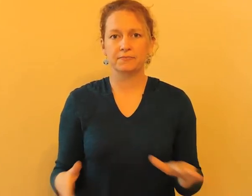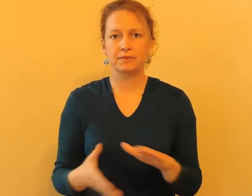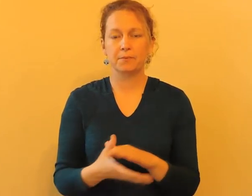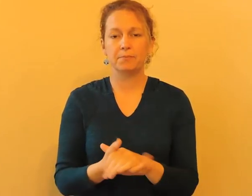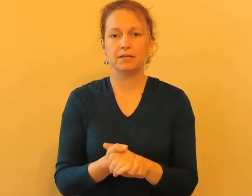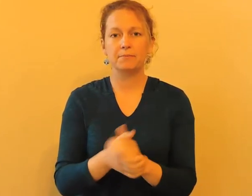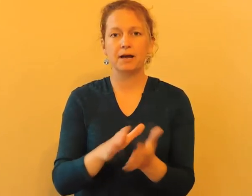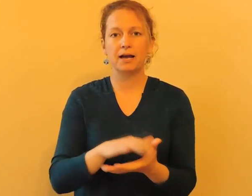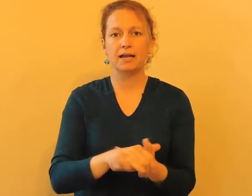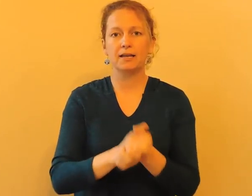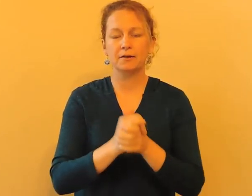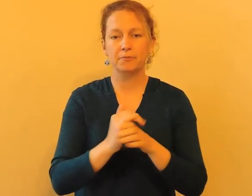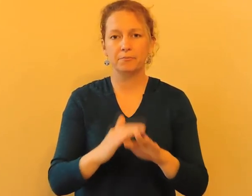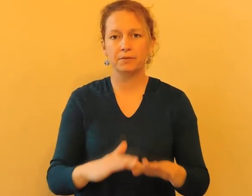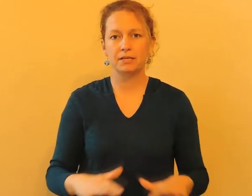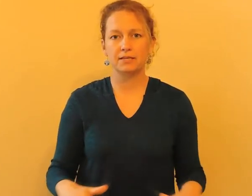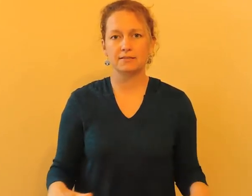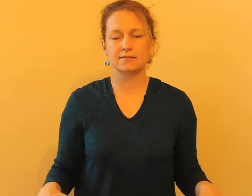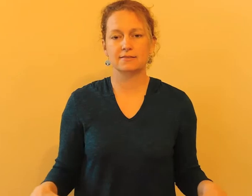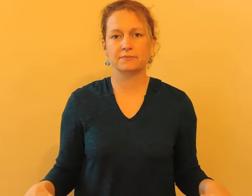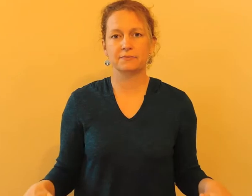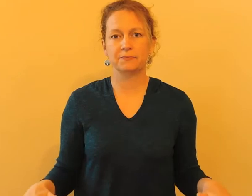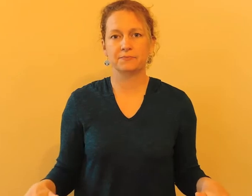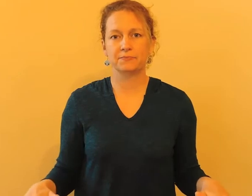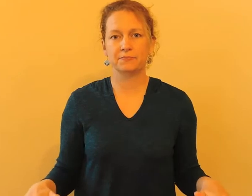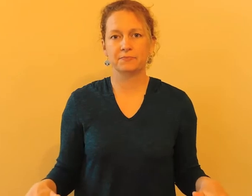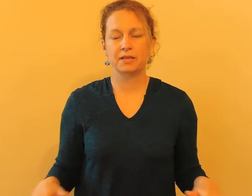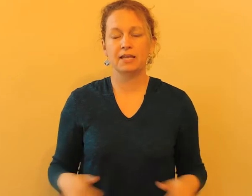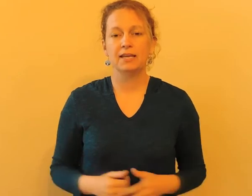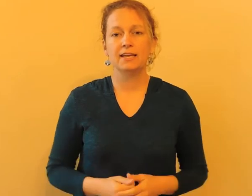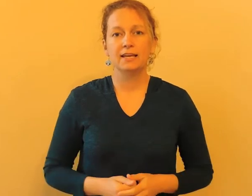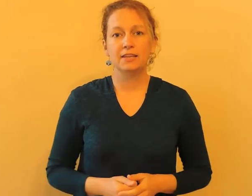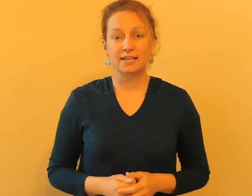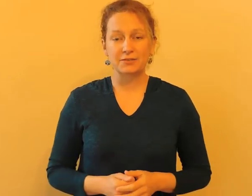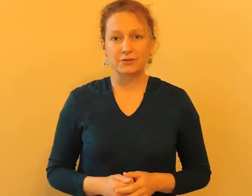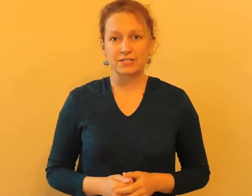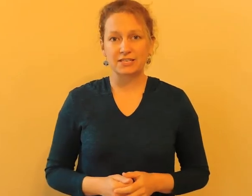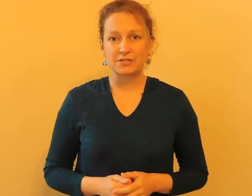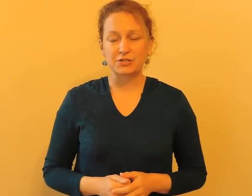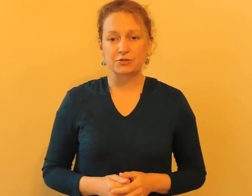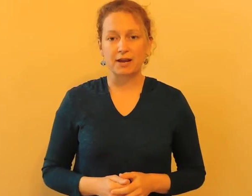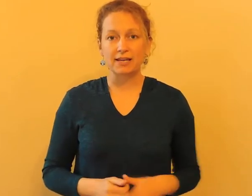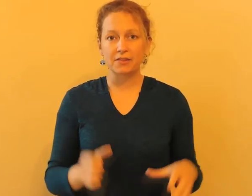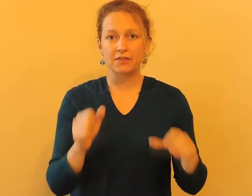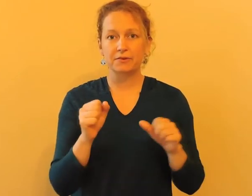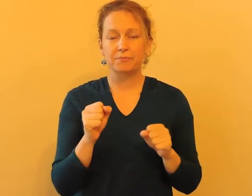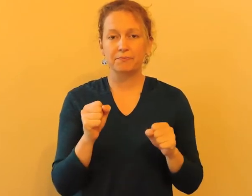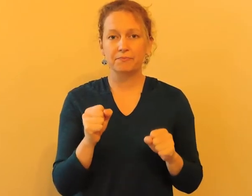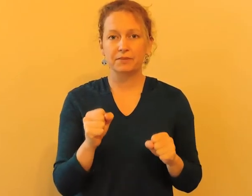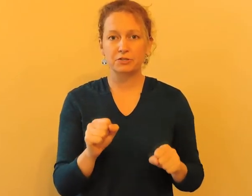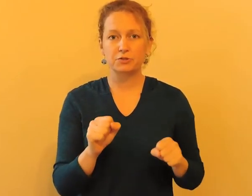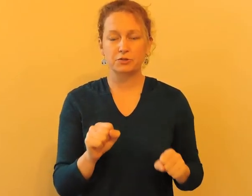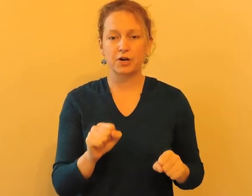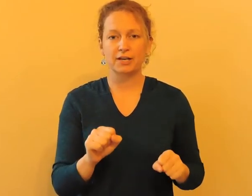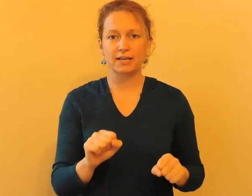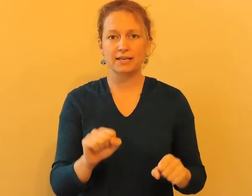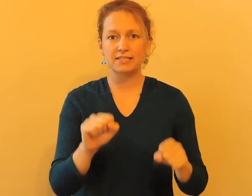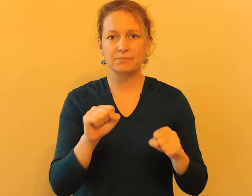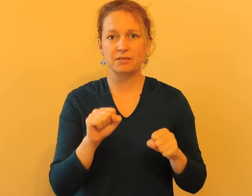Be my peace. The next verse is strength. Get your strong hands. Be